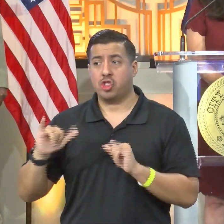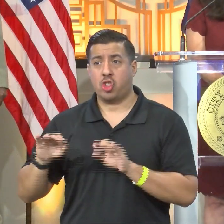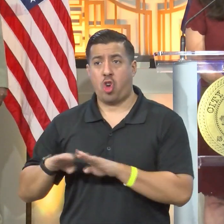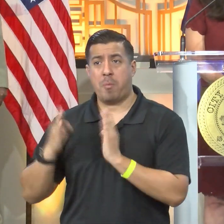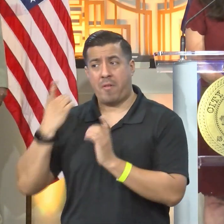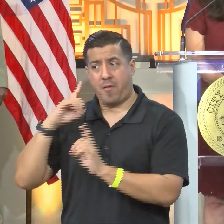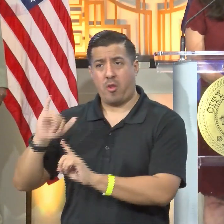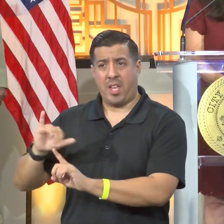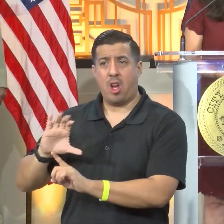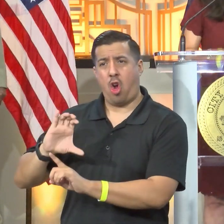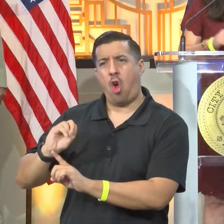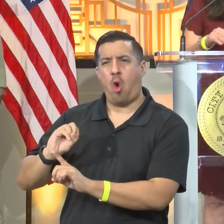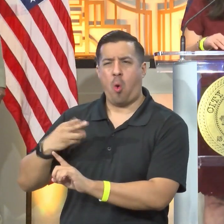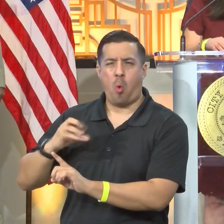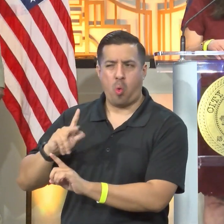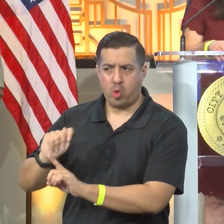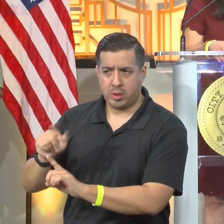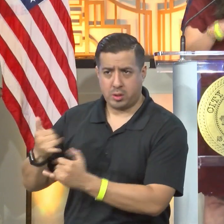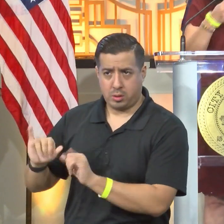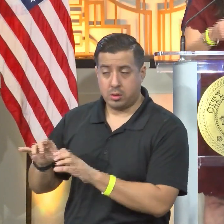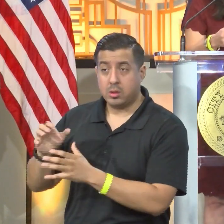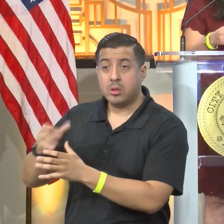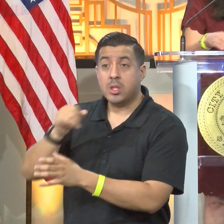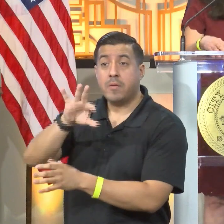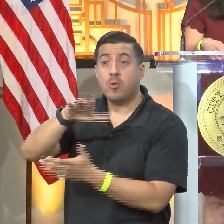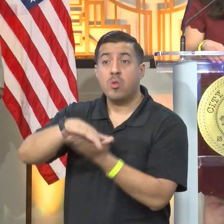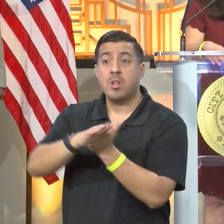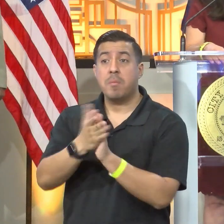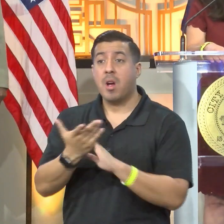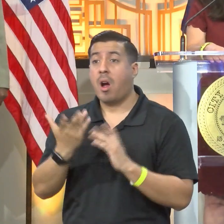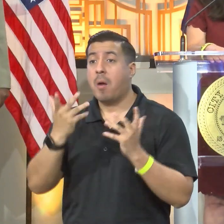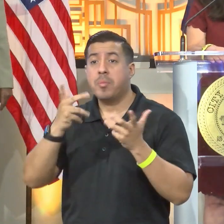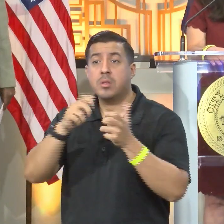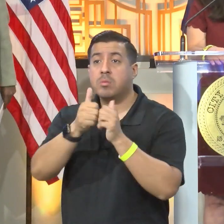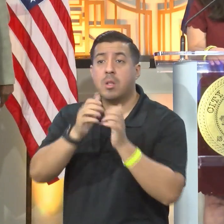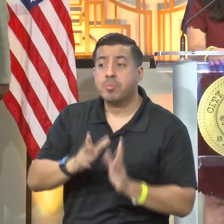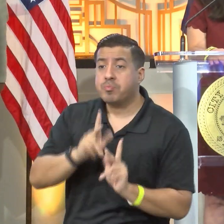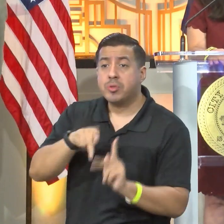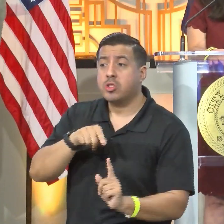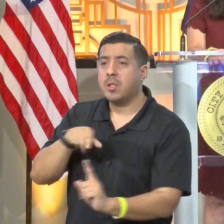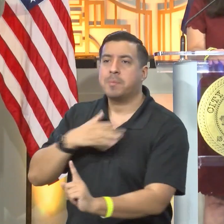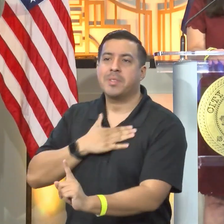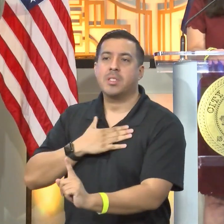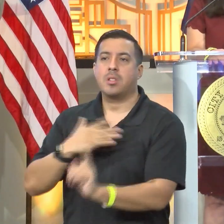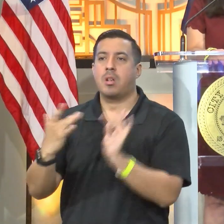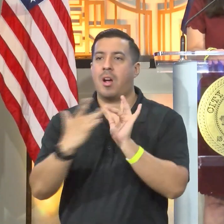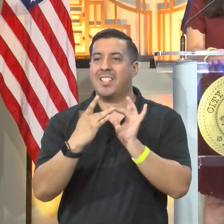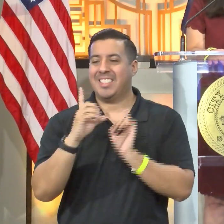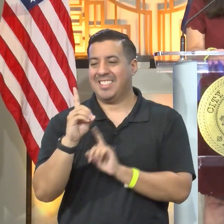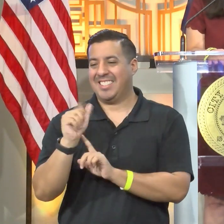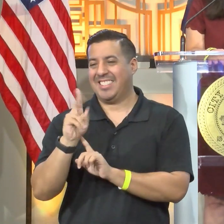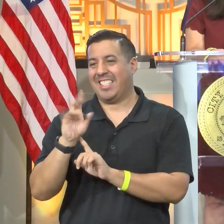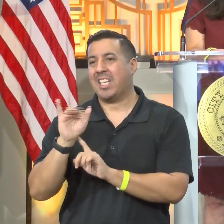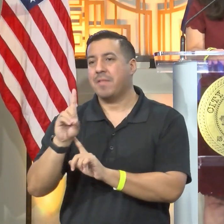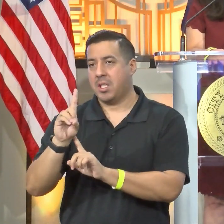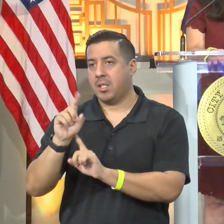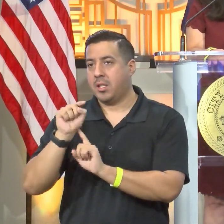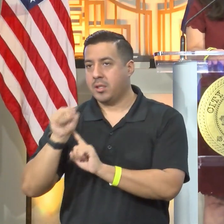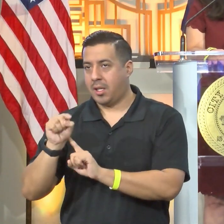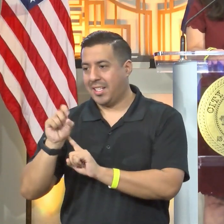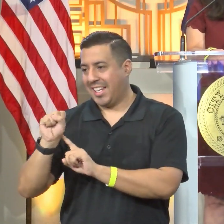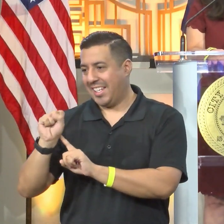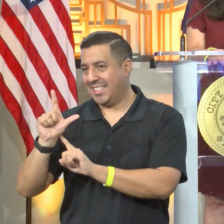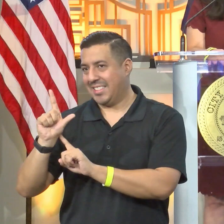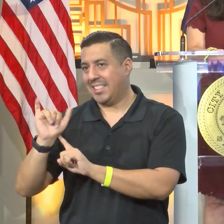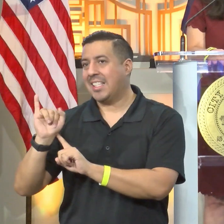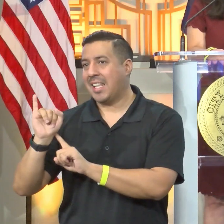cohorts. And if you wish to become a candidate, please contact david.sly, S-L-Y,